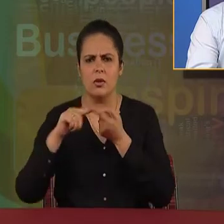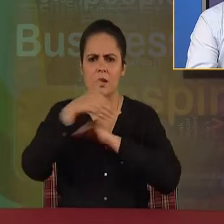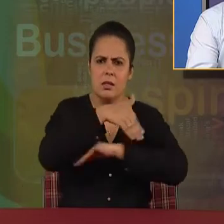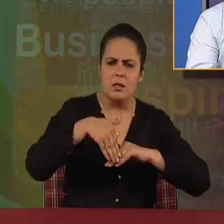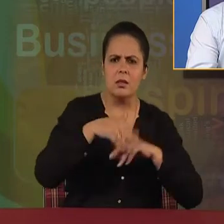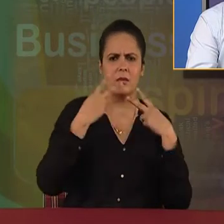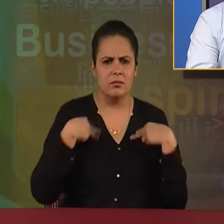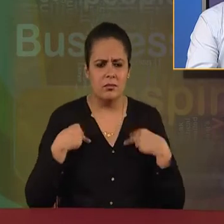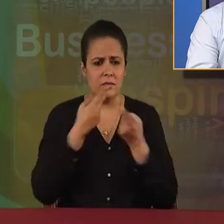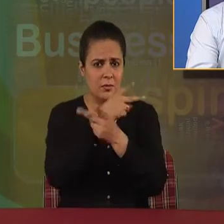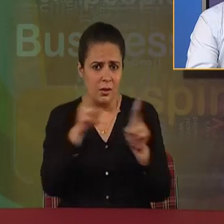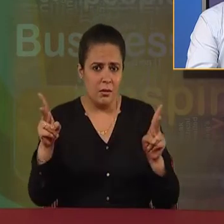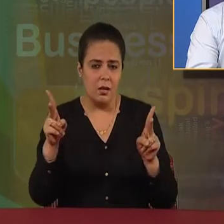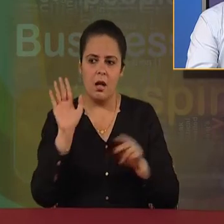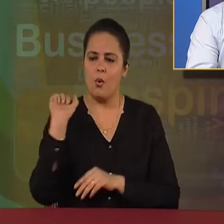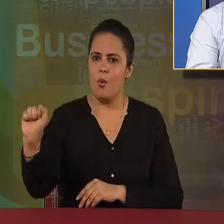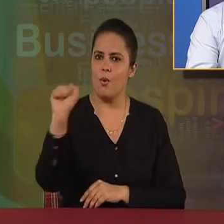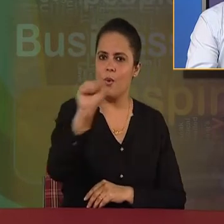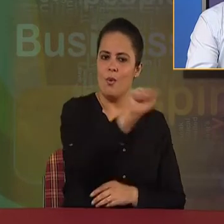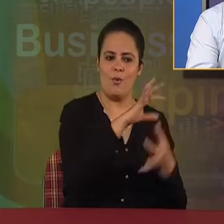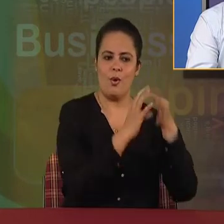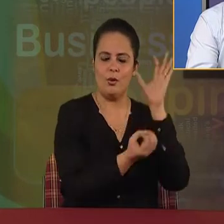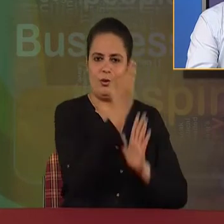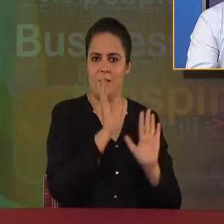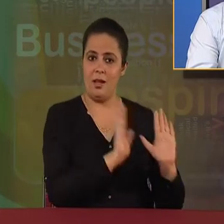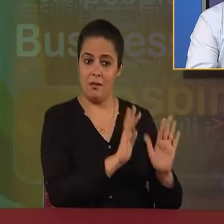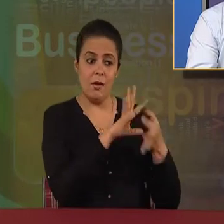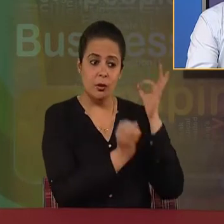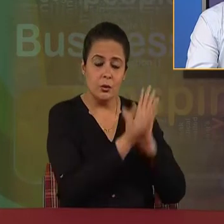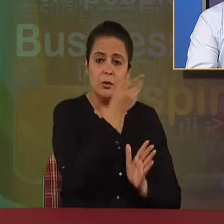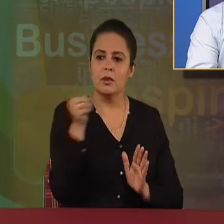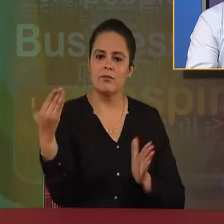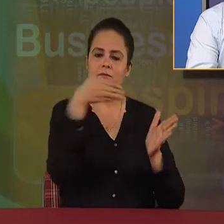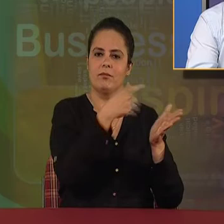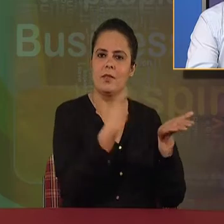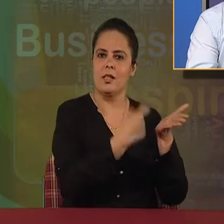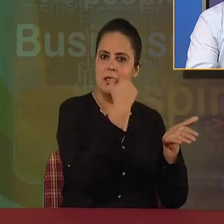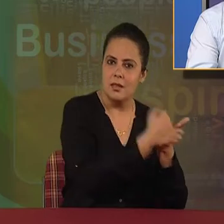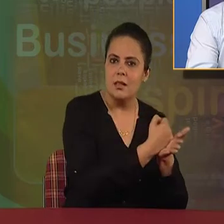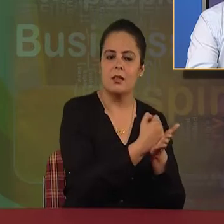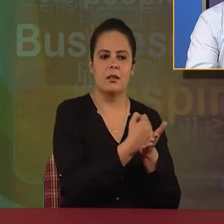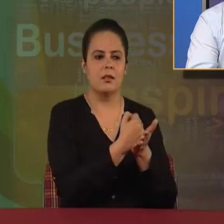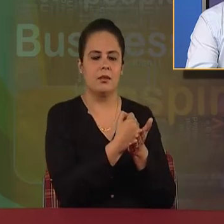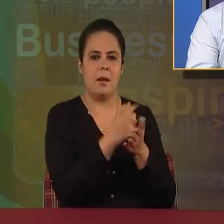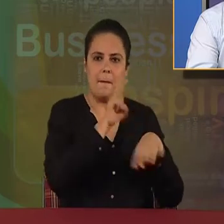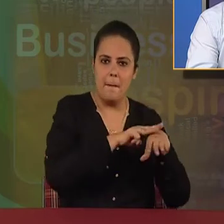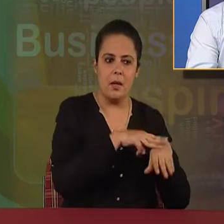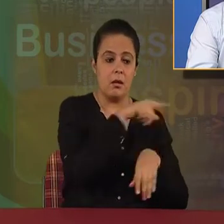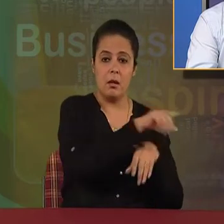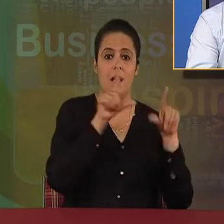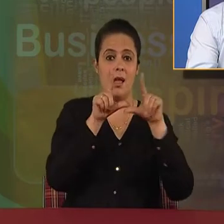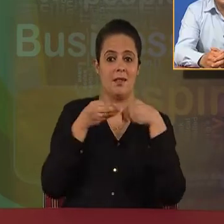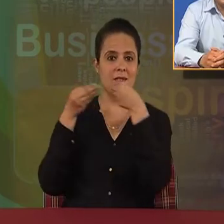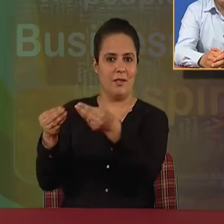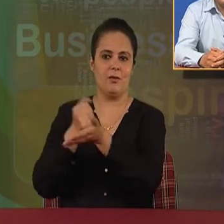associated to some professional organizations that register itself and provide the license of starting a